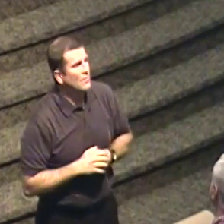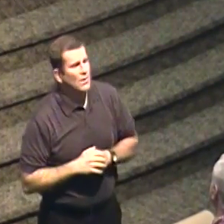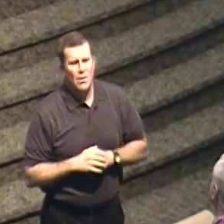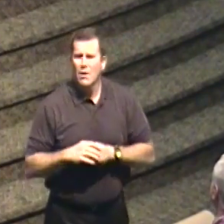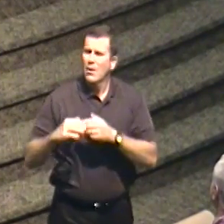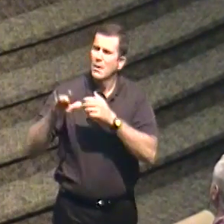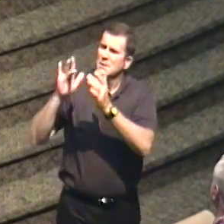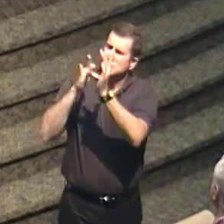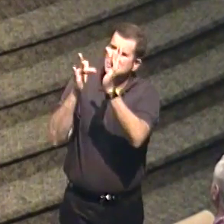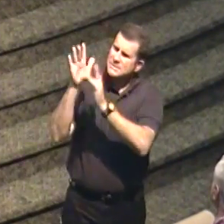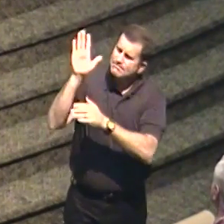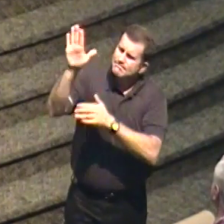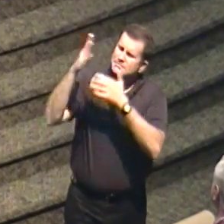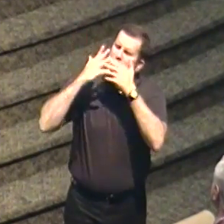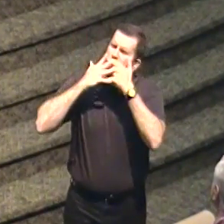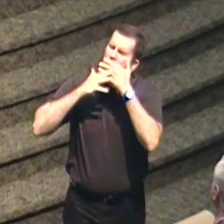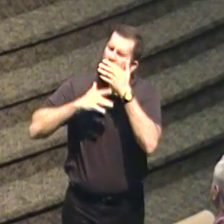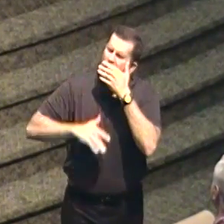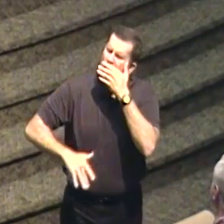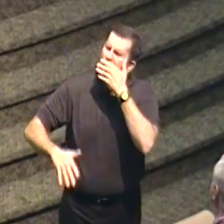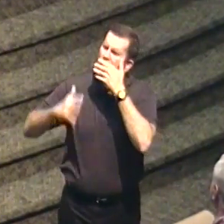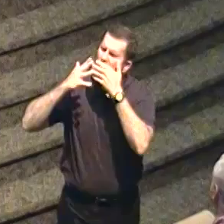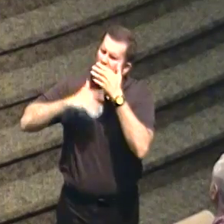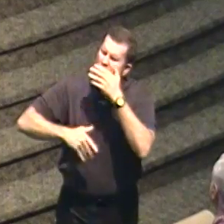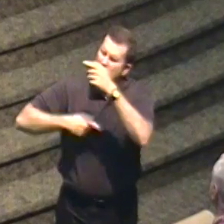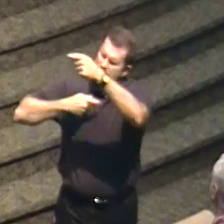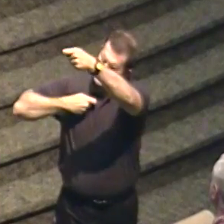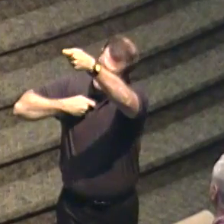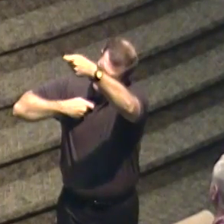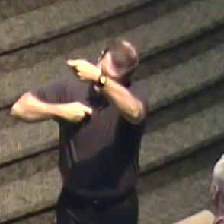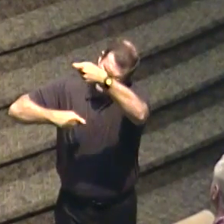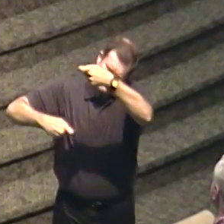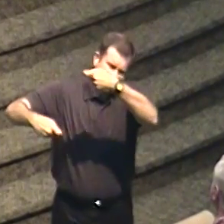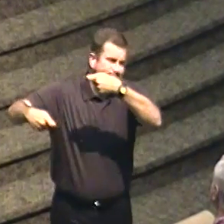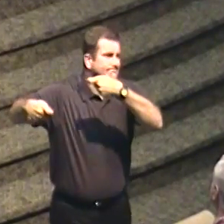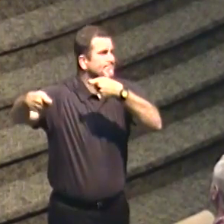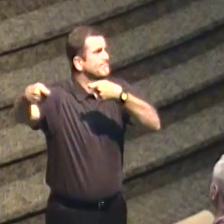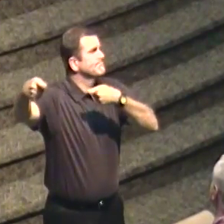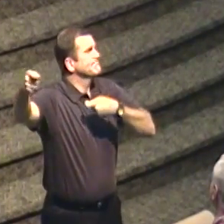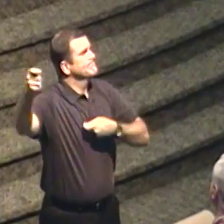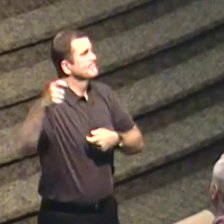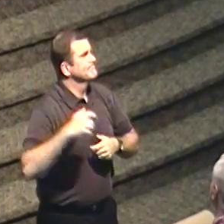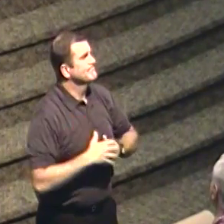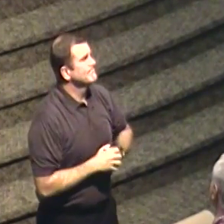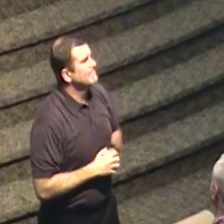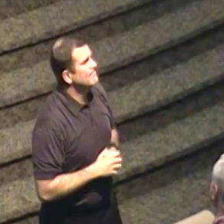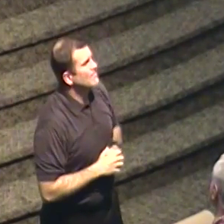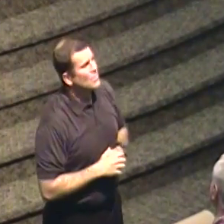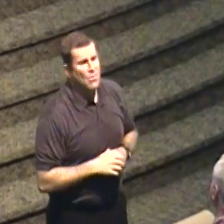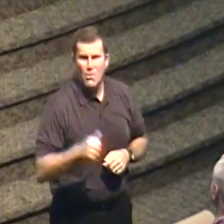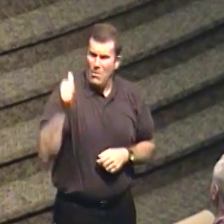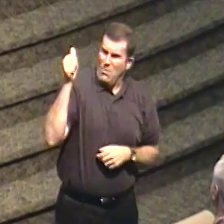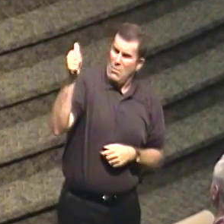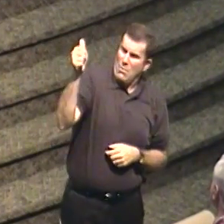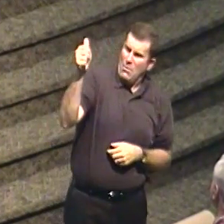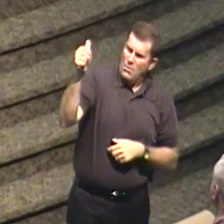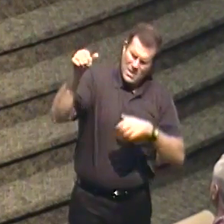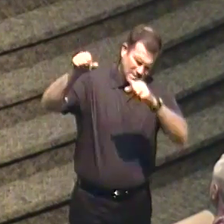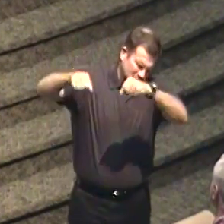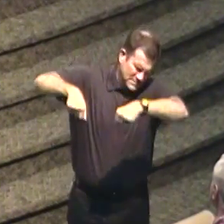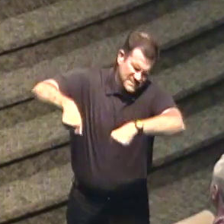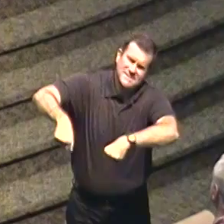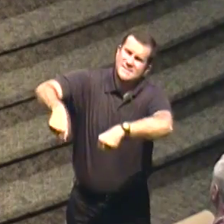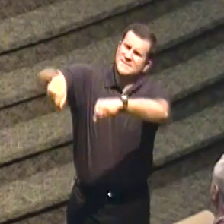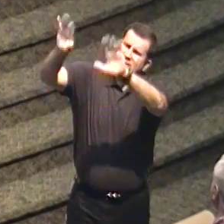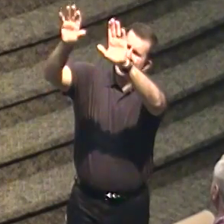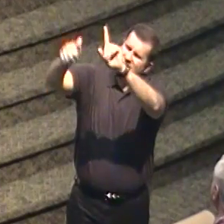oh the blood of Jesus shed for me what a